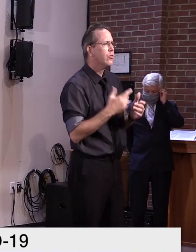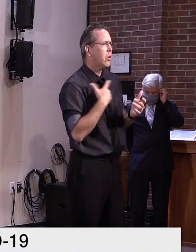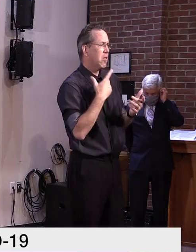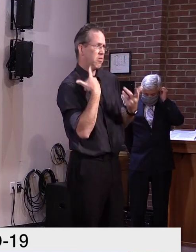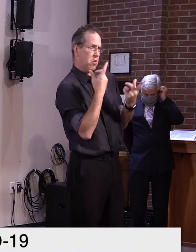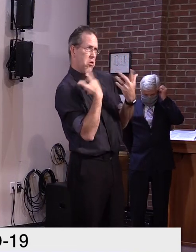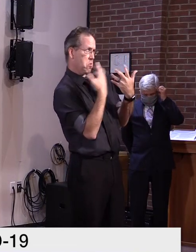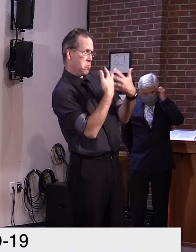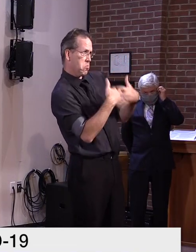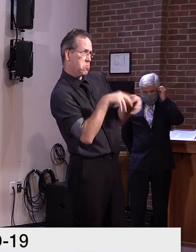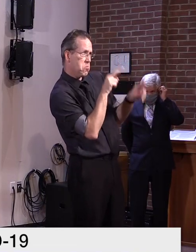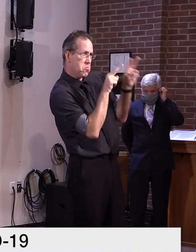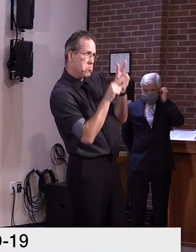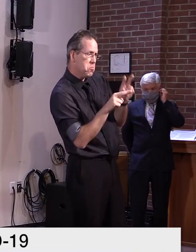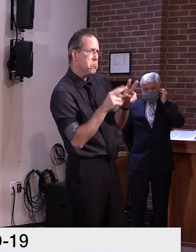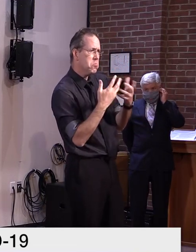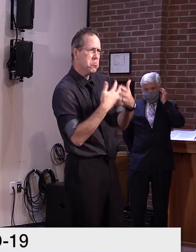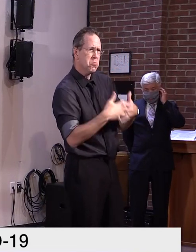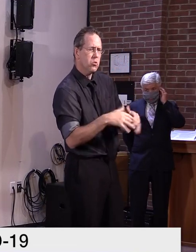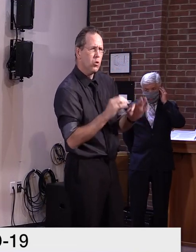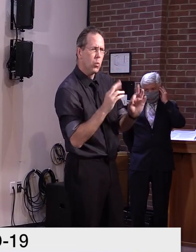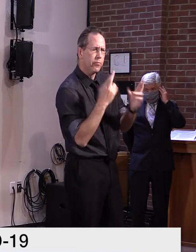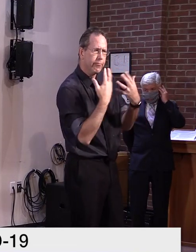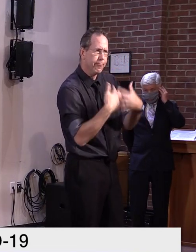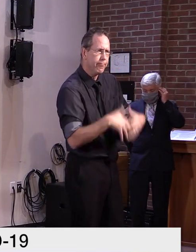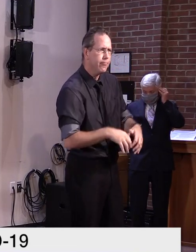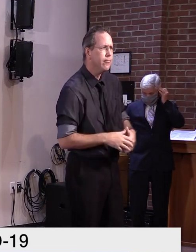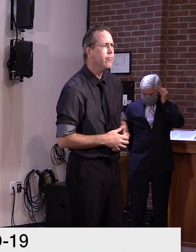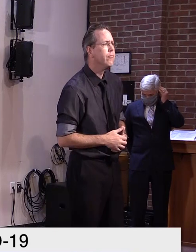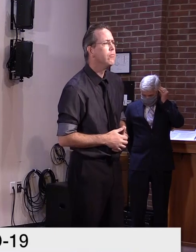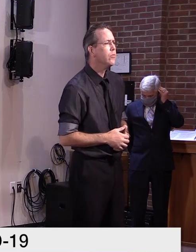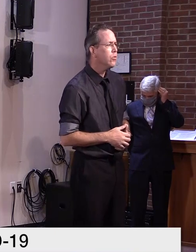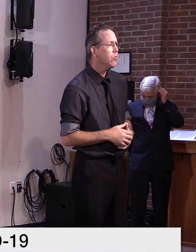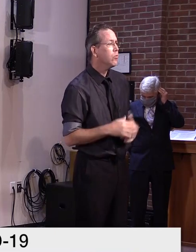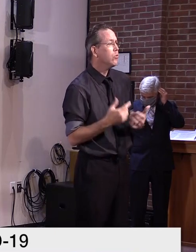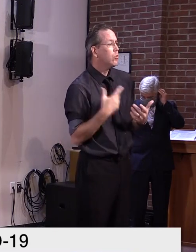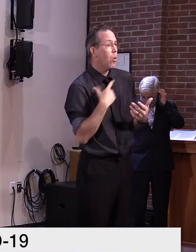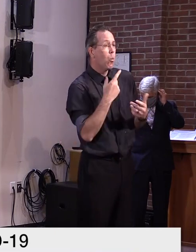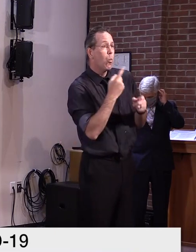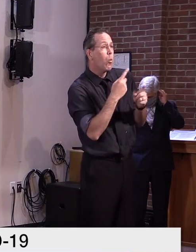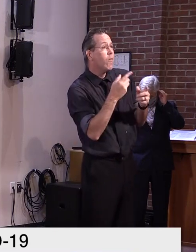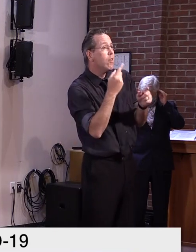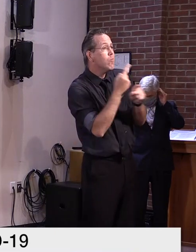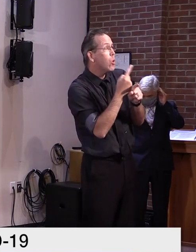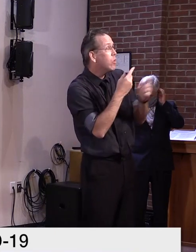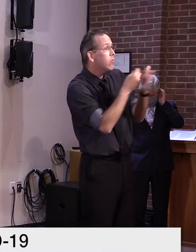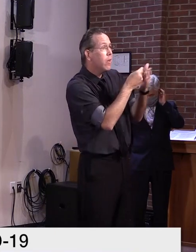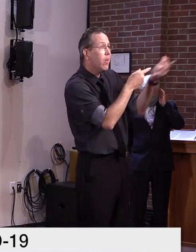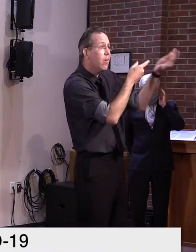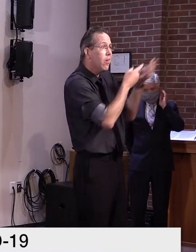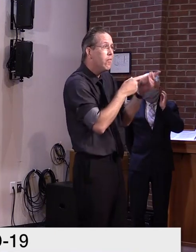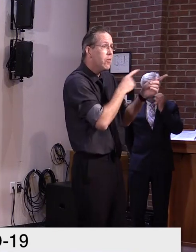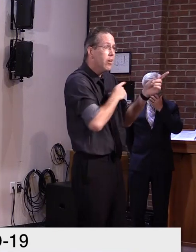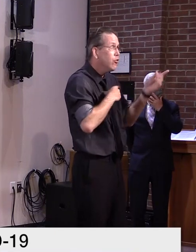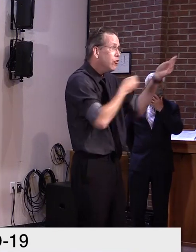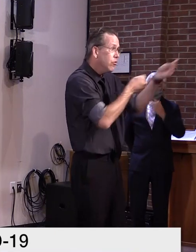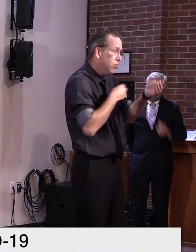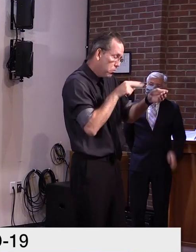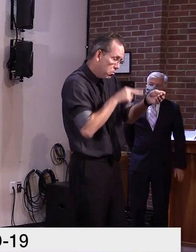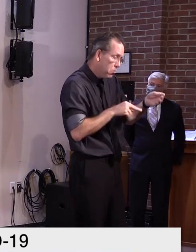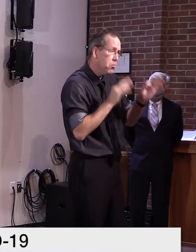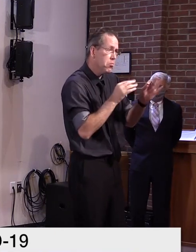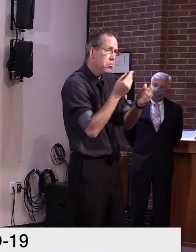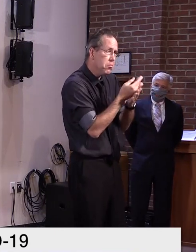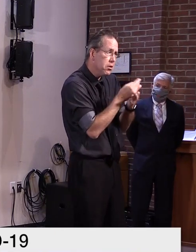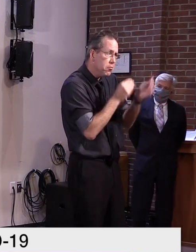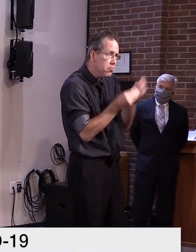given from Congress, uh, this was appropriate. So we can use that money, uh, for, uh, some of the, the wages and so forth